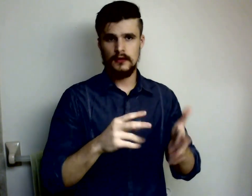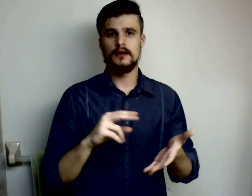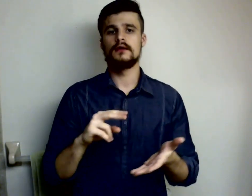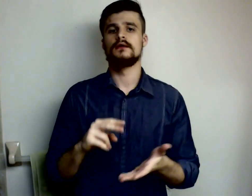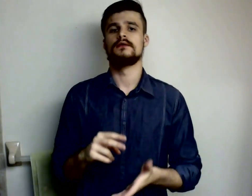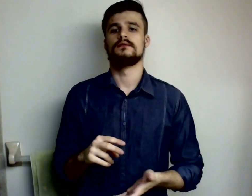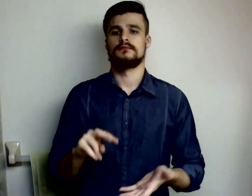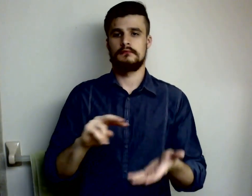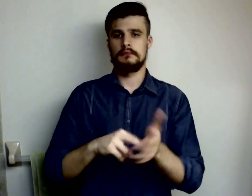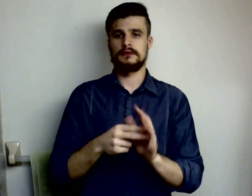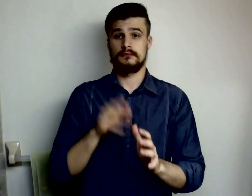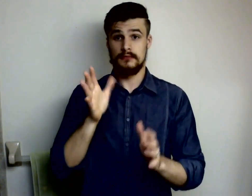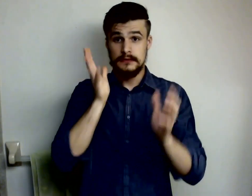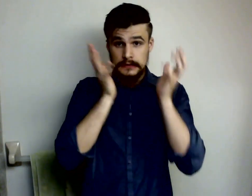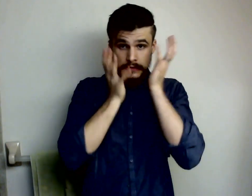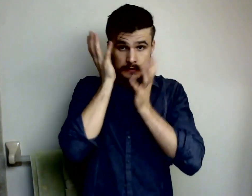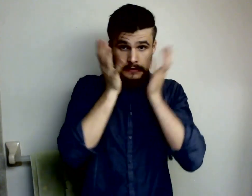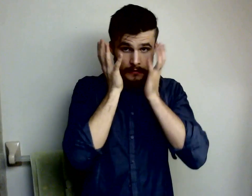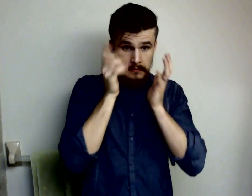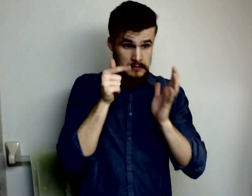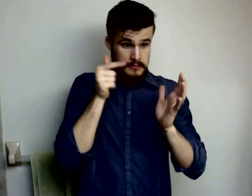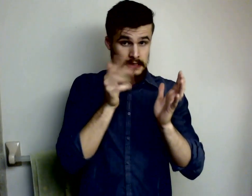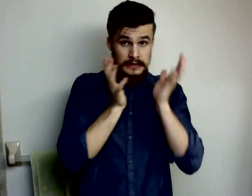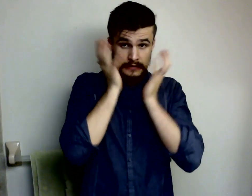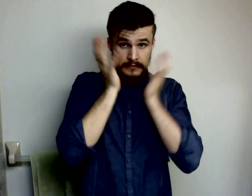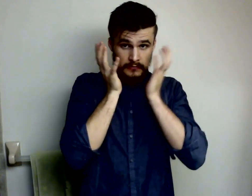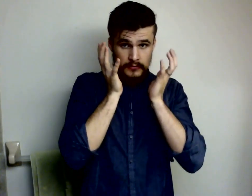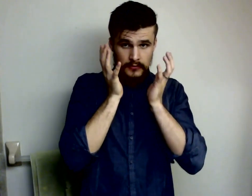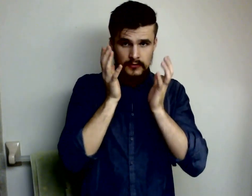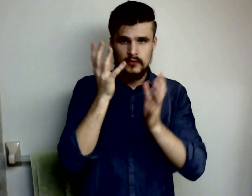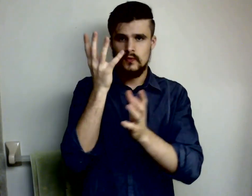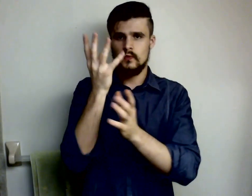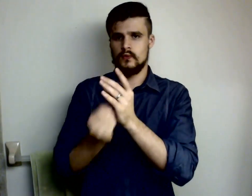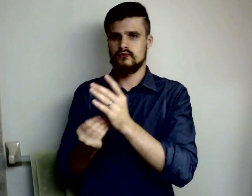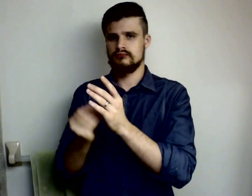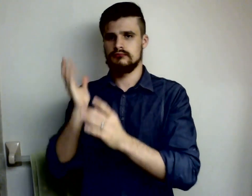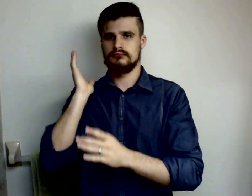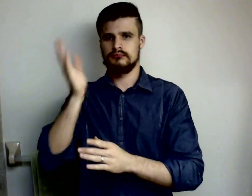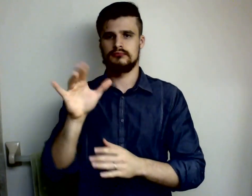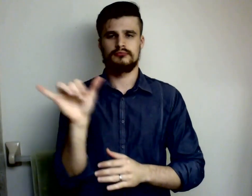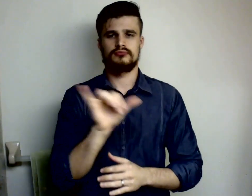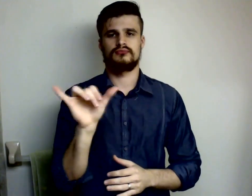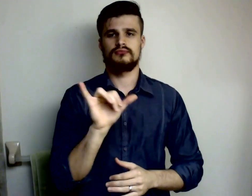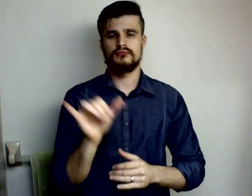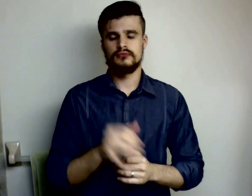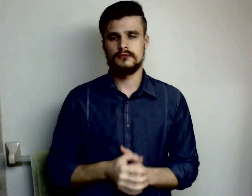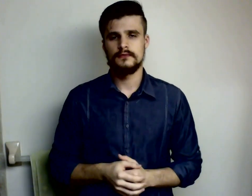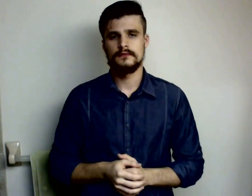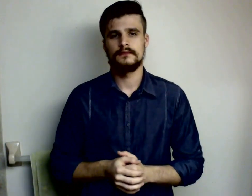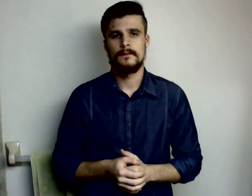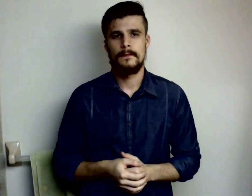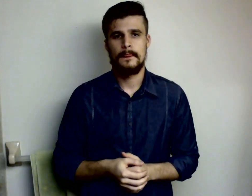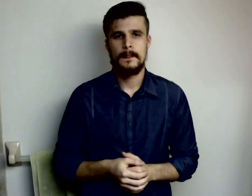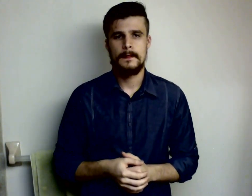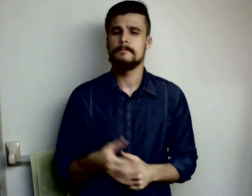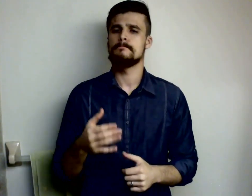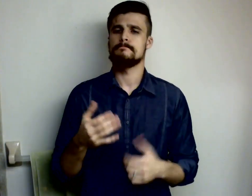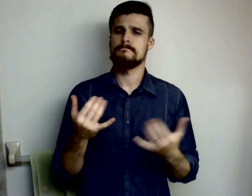that your shame is gone should exist also so here's my question for you do you still feel